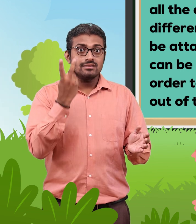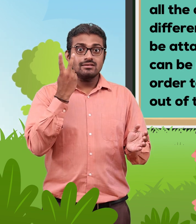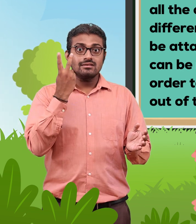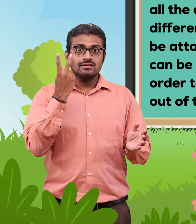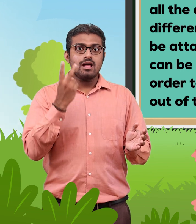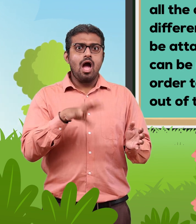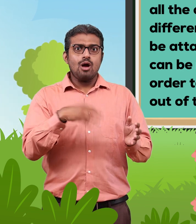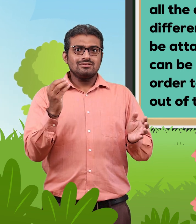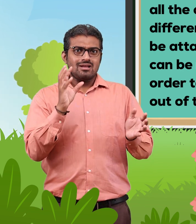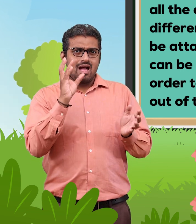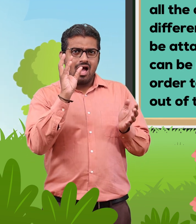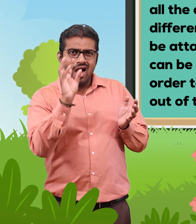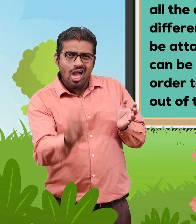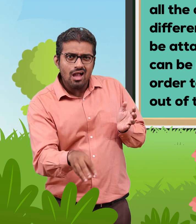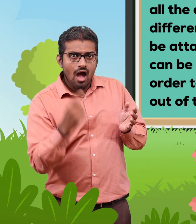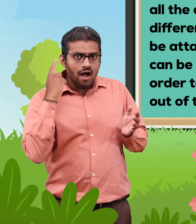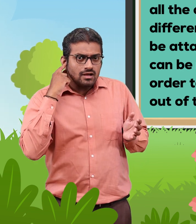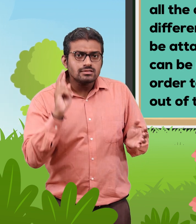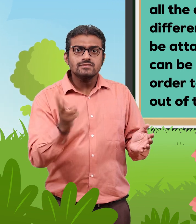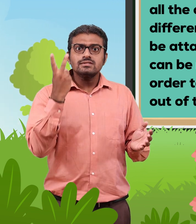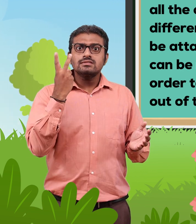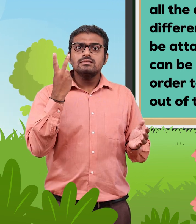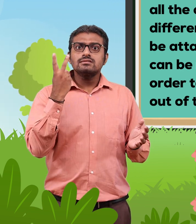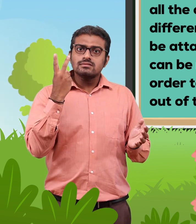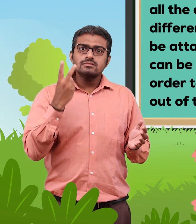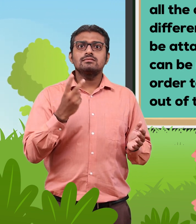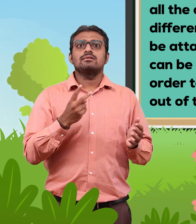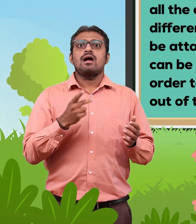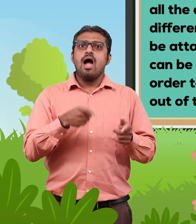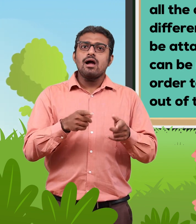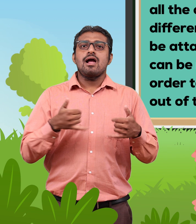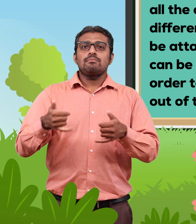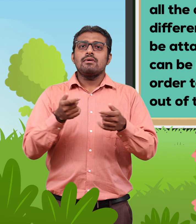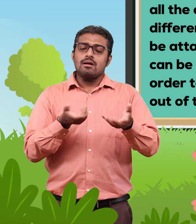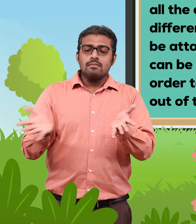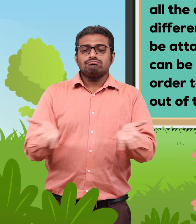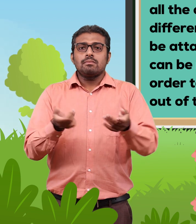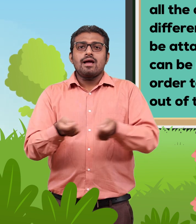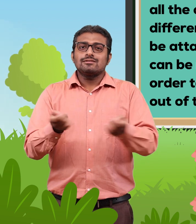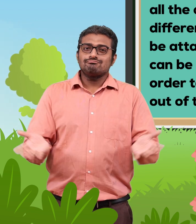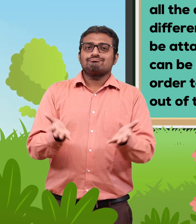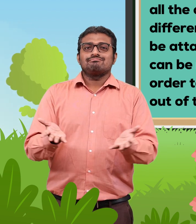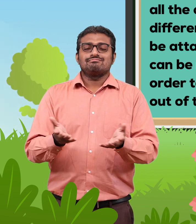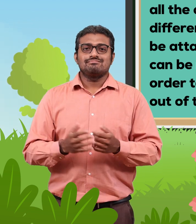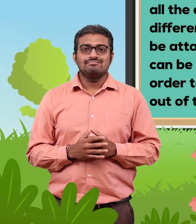in order to get specific sound when the ball is in or out of the basket.